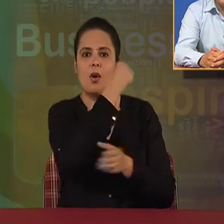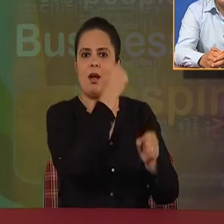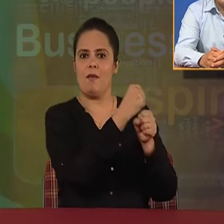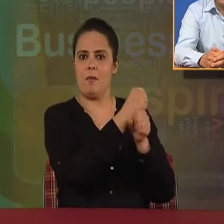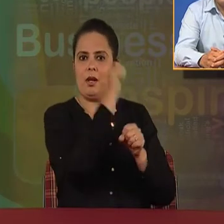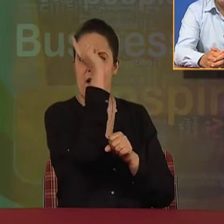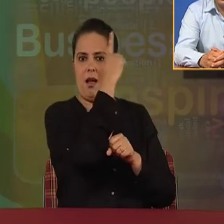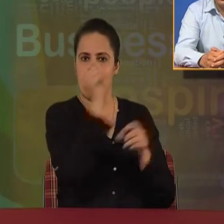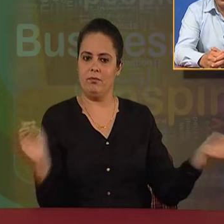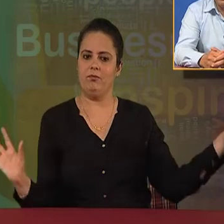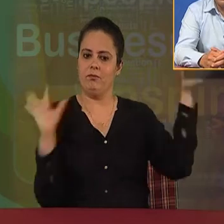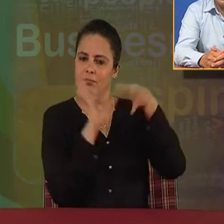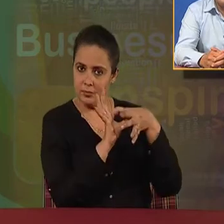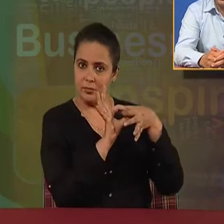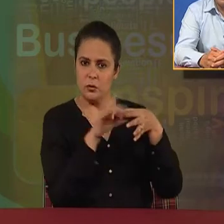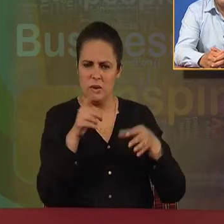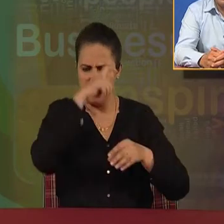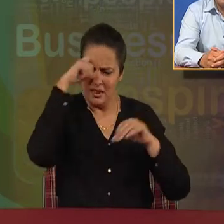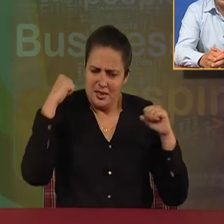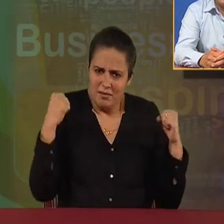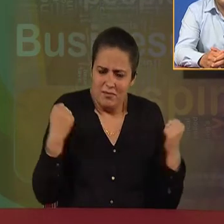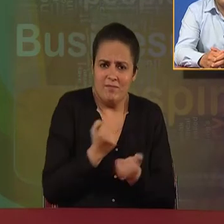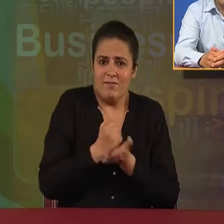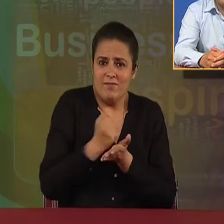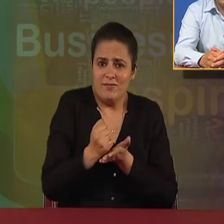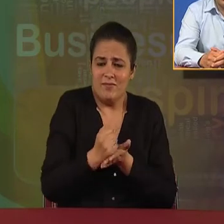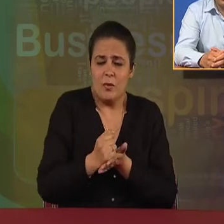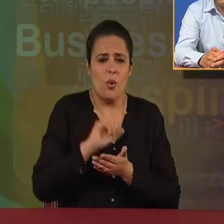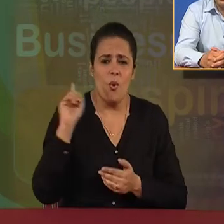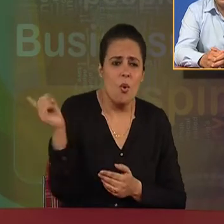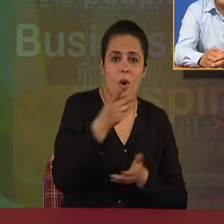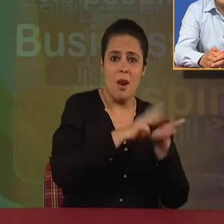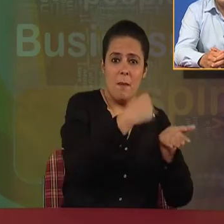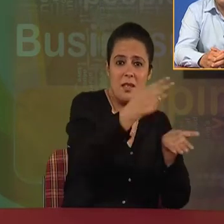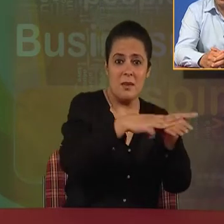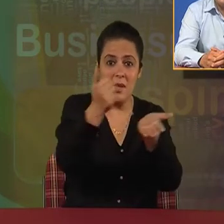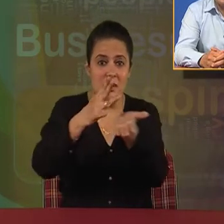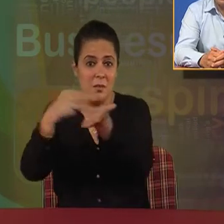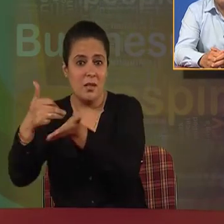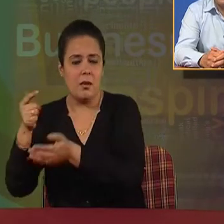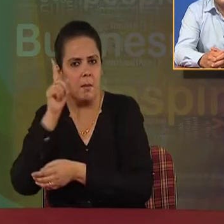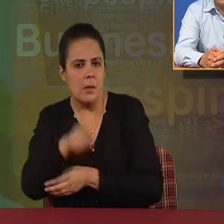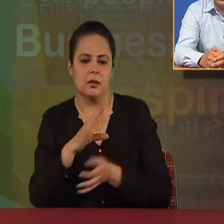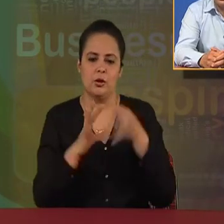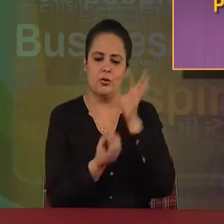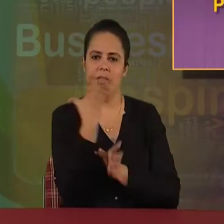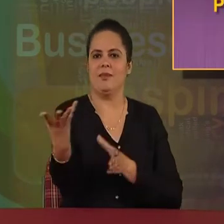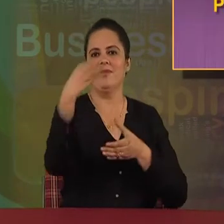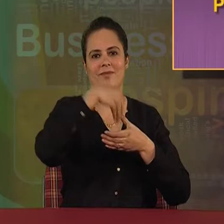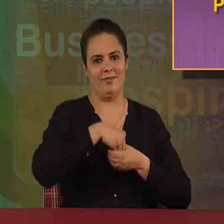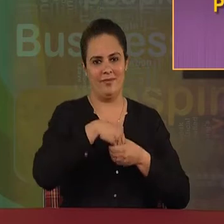And it is working very, very hard in this particular field to make all the managers to be a part of an association.